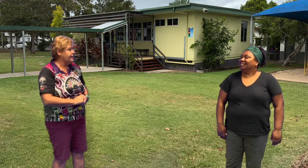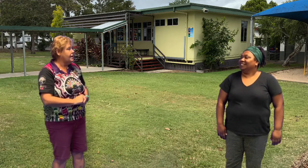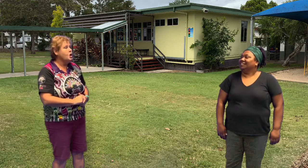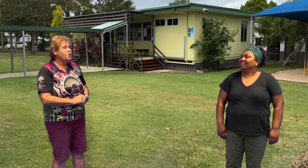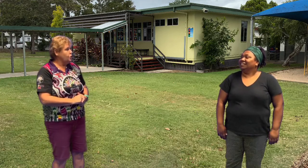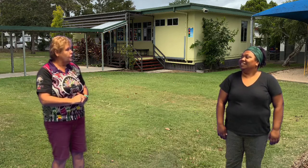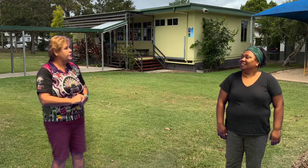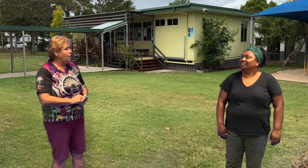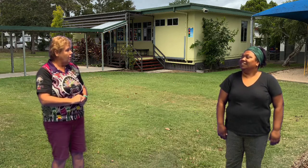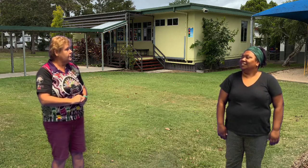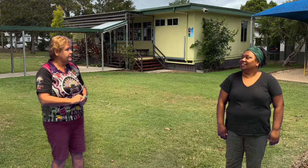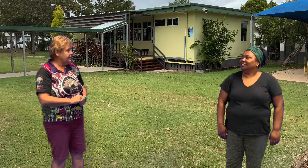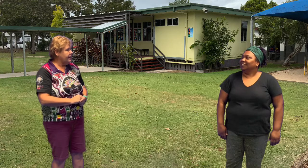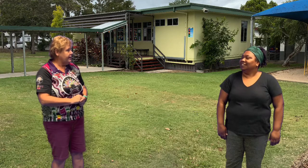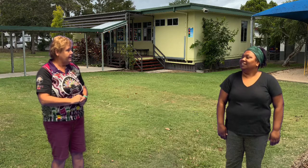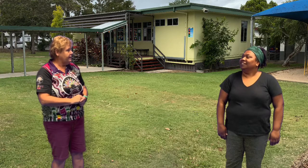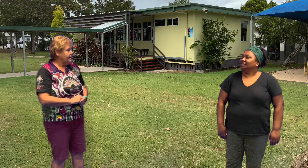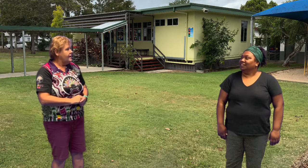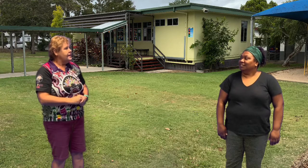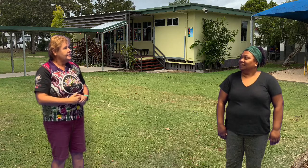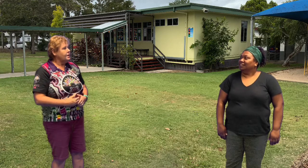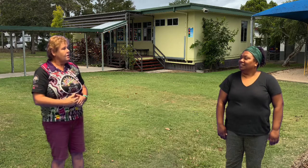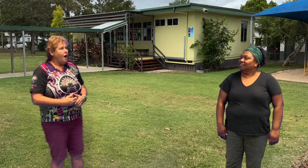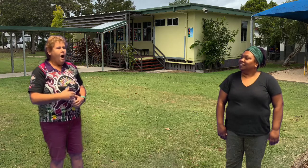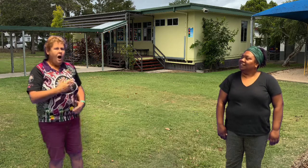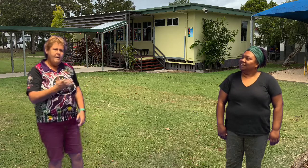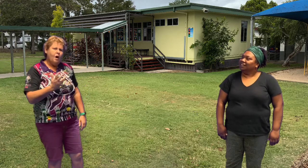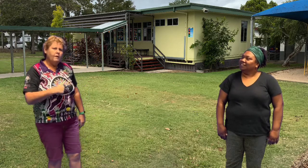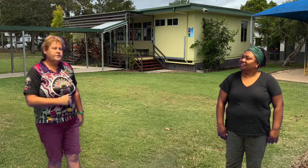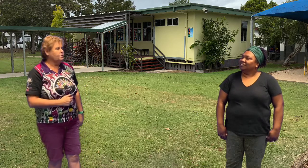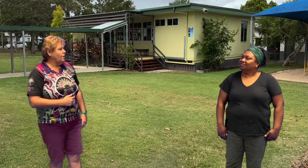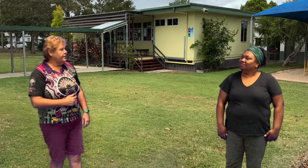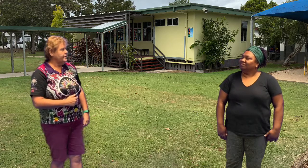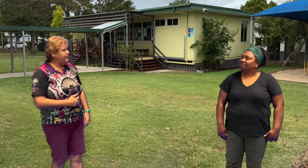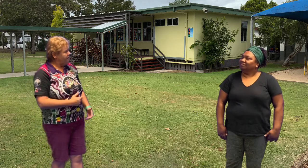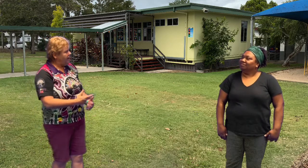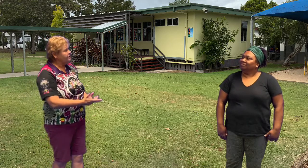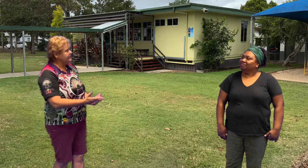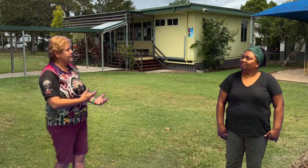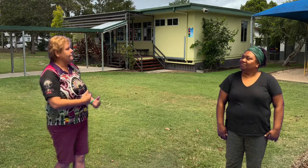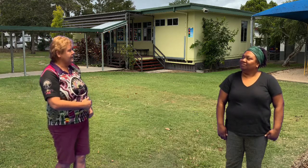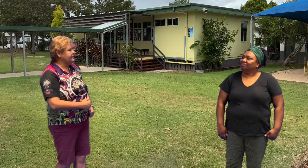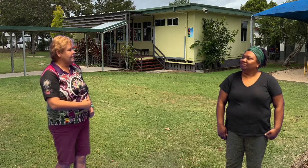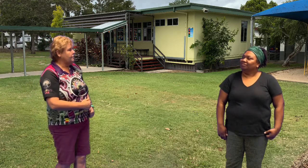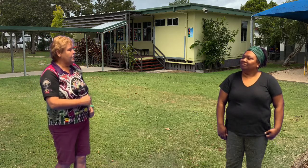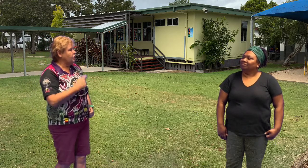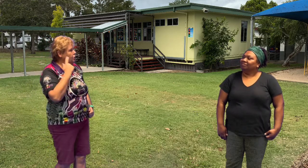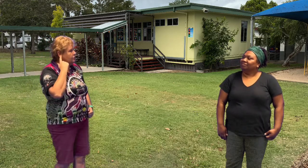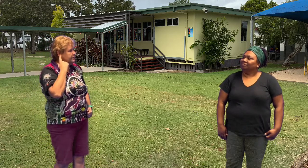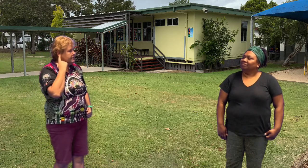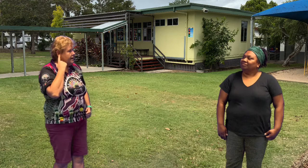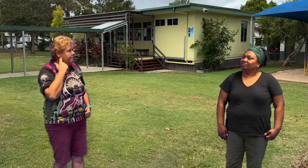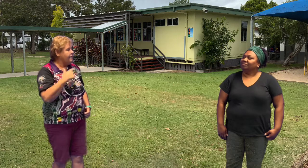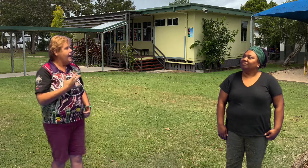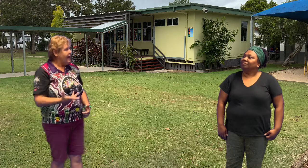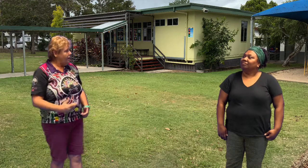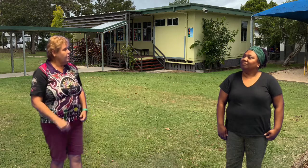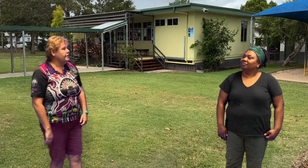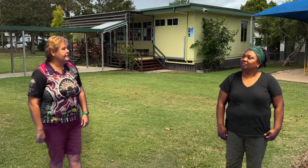use Auslan. So, I often wondered, if I was to meet somebody who was deaf, how could I